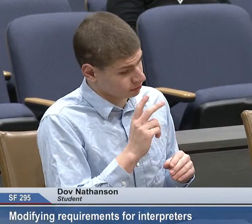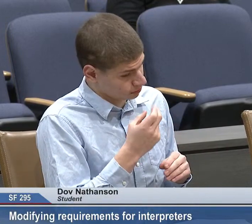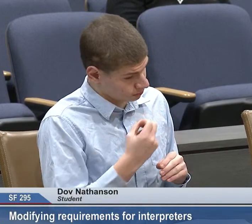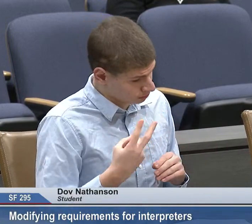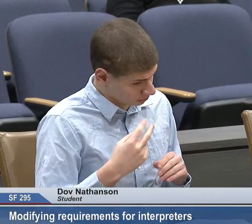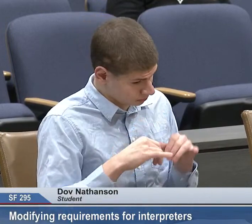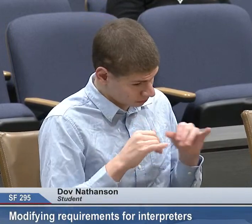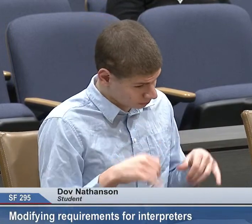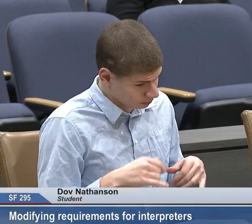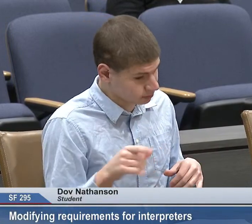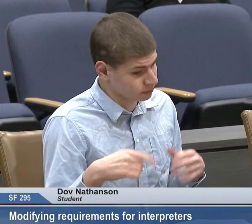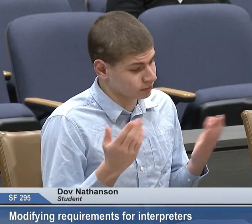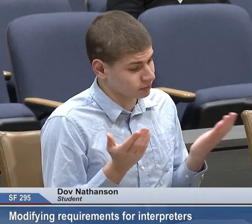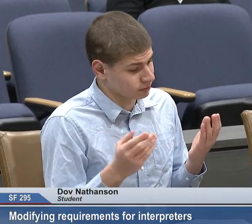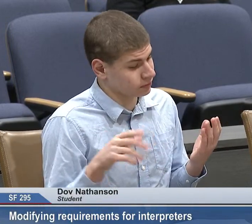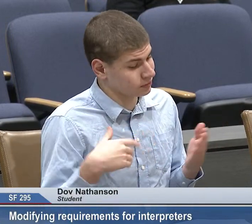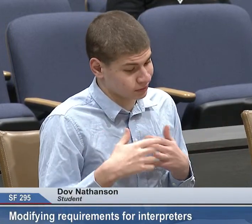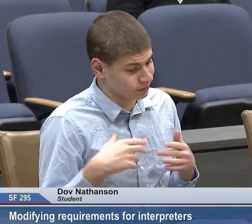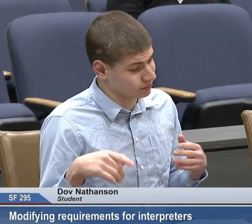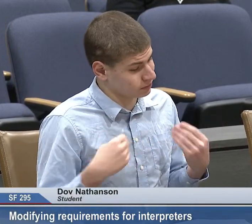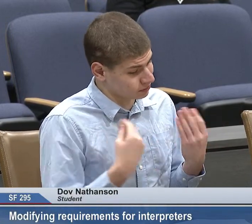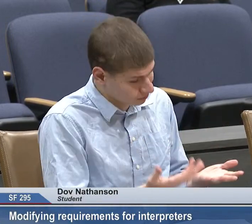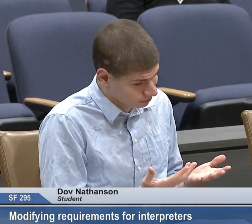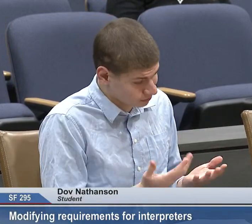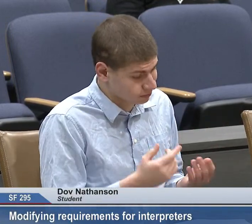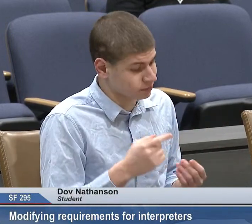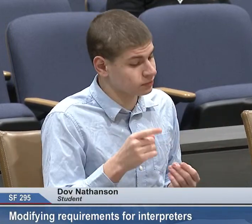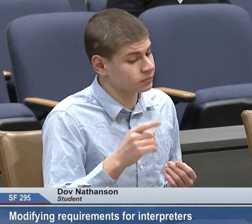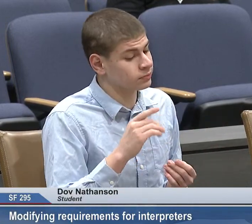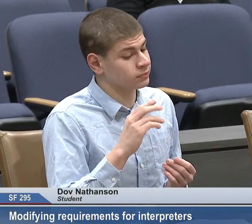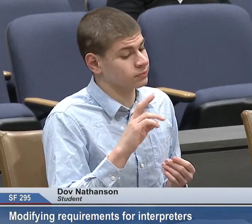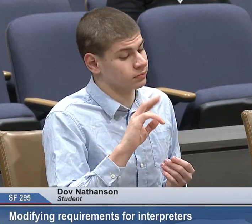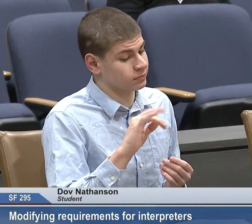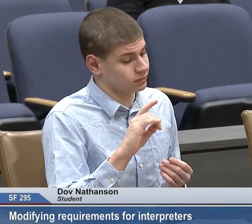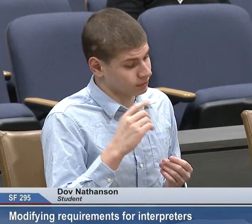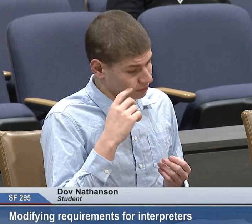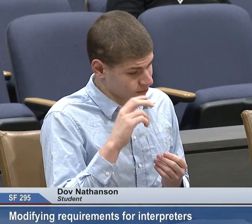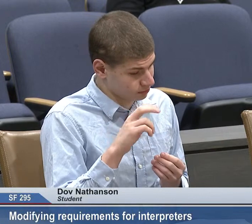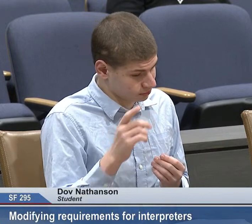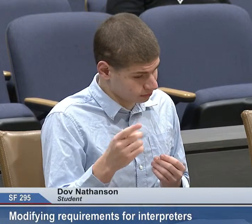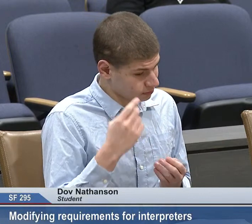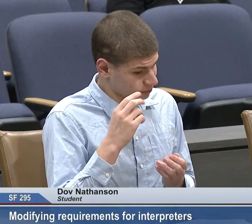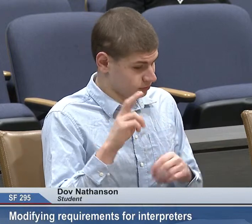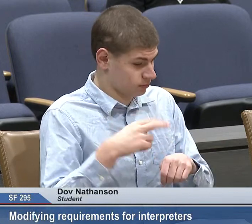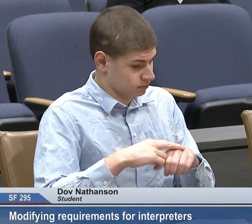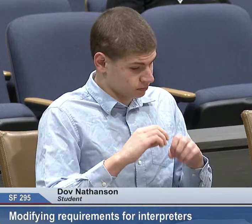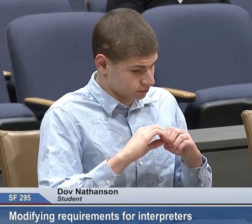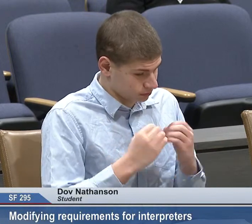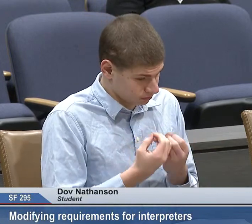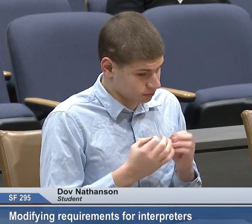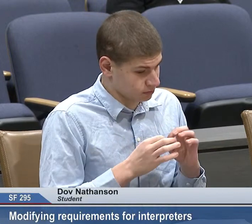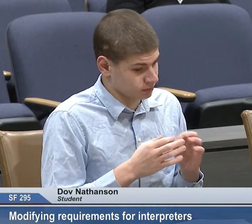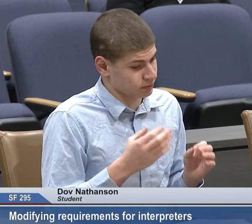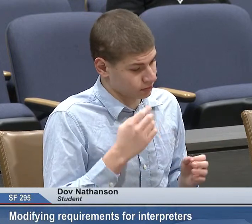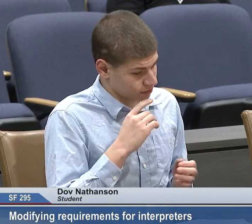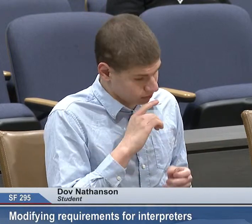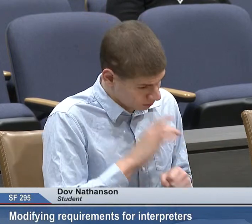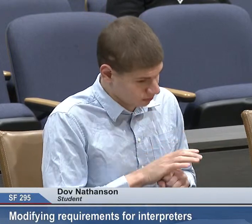access to my education because school districts said that there was no legal recognition of deaf interpreters within K-12 systems and the services